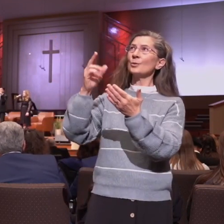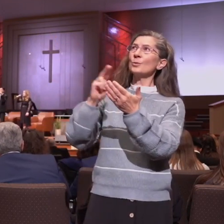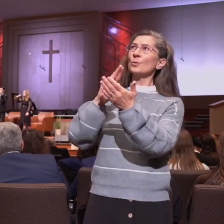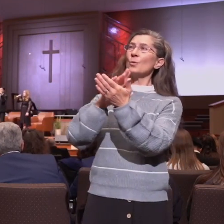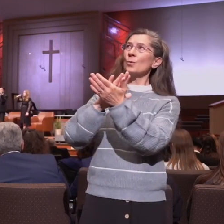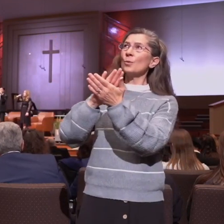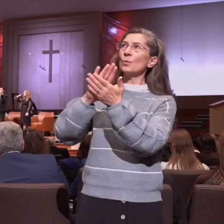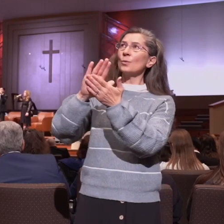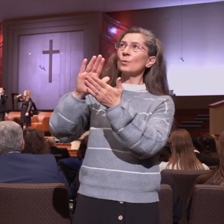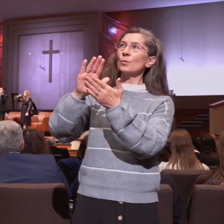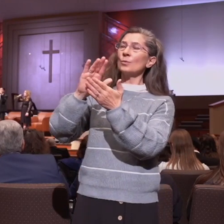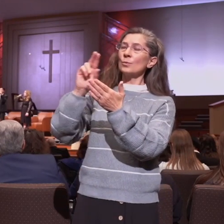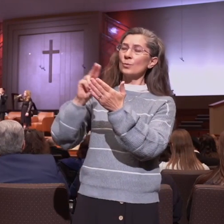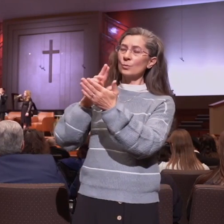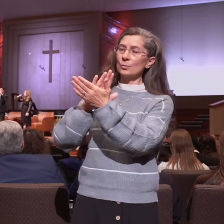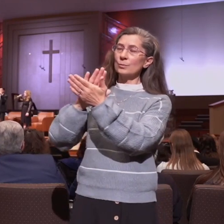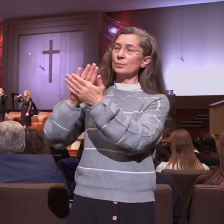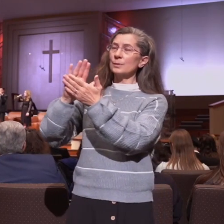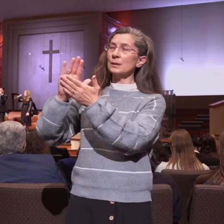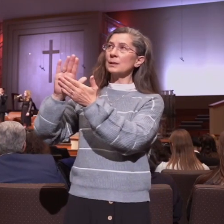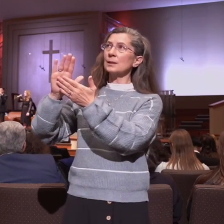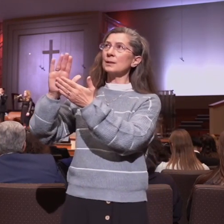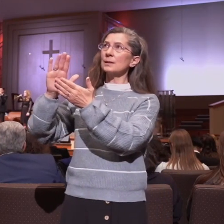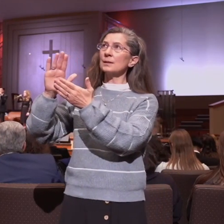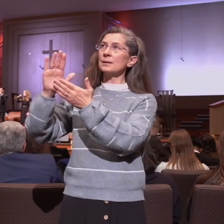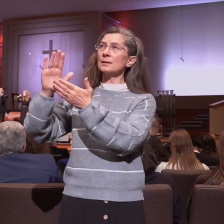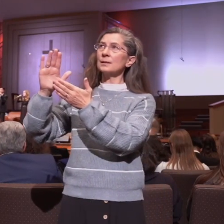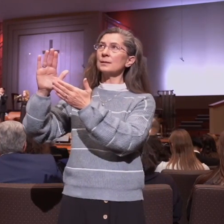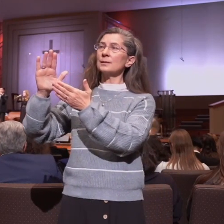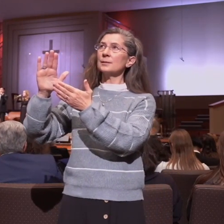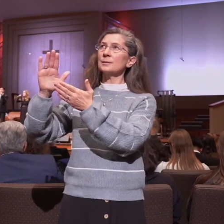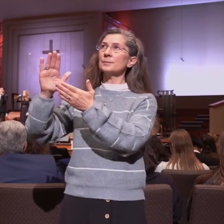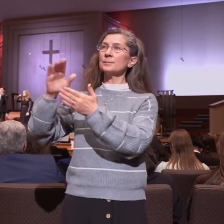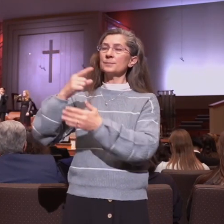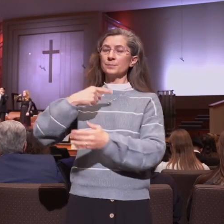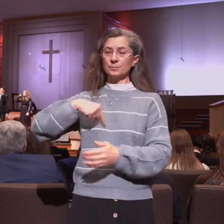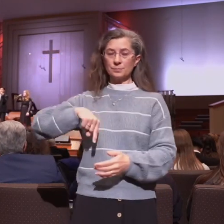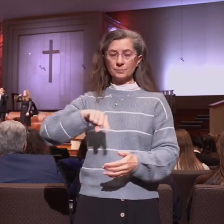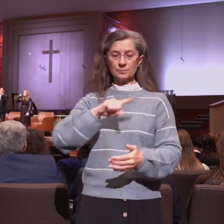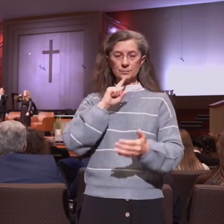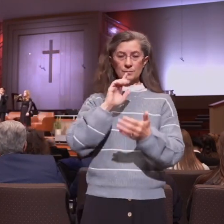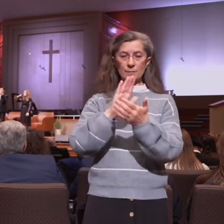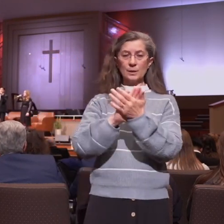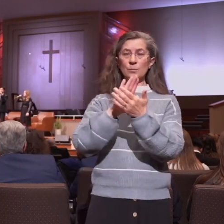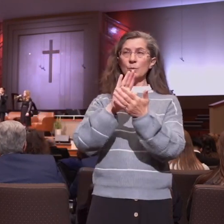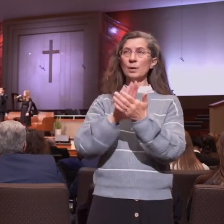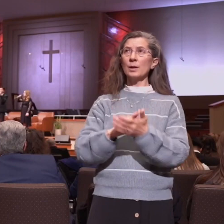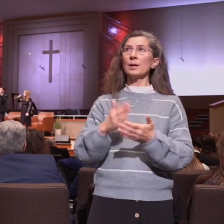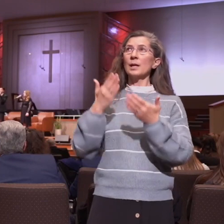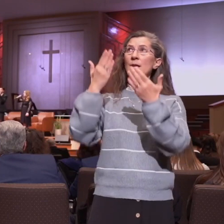holy, we praise holy,